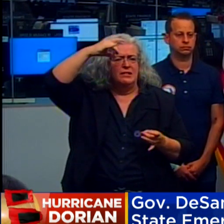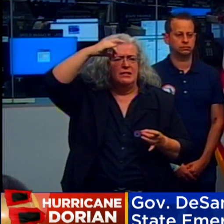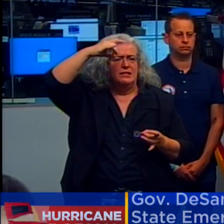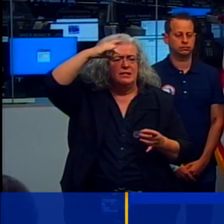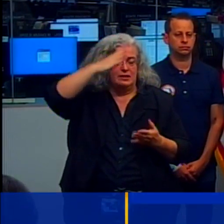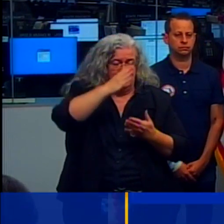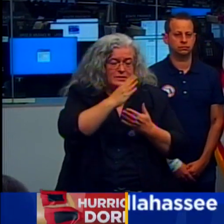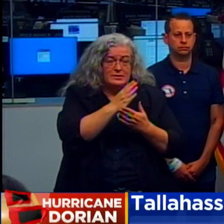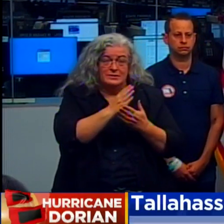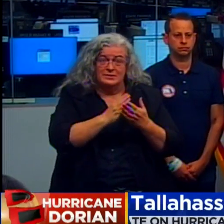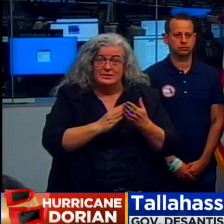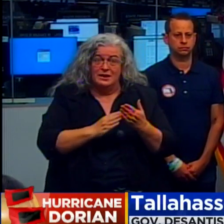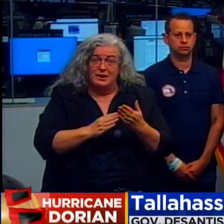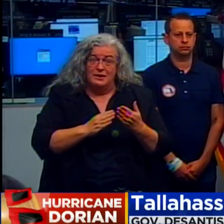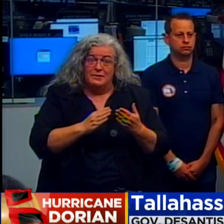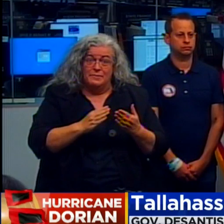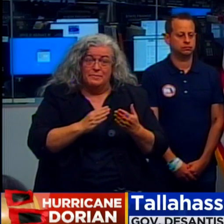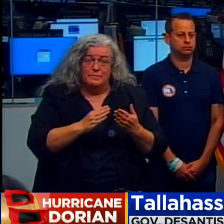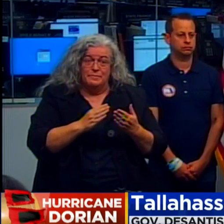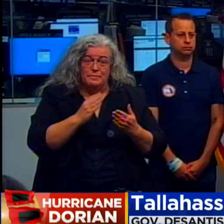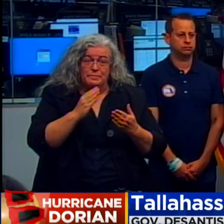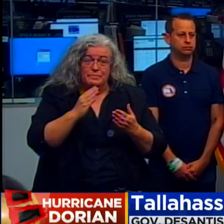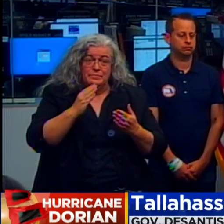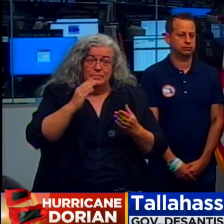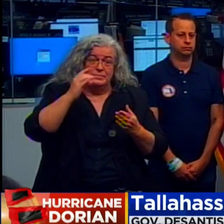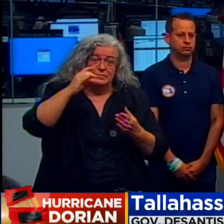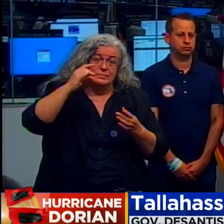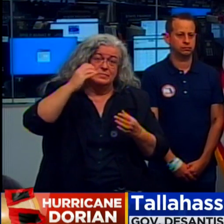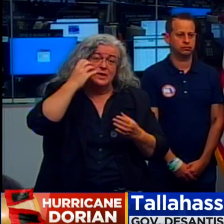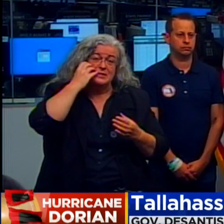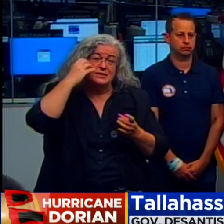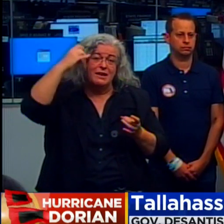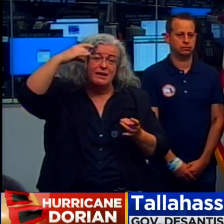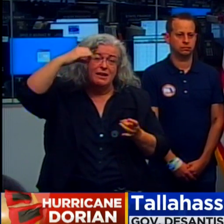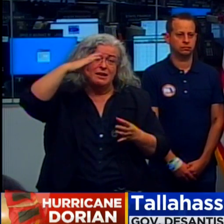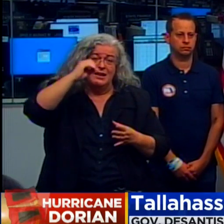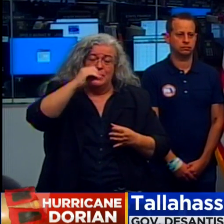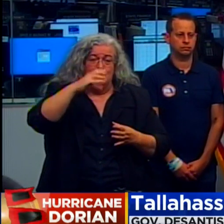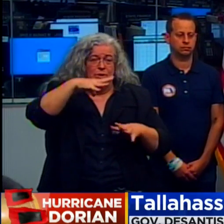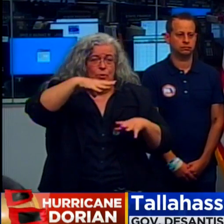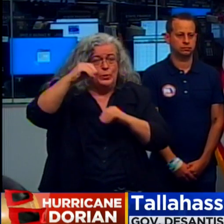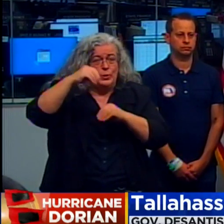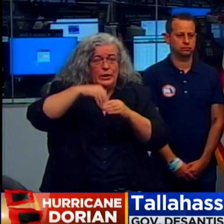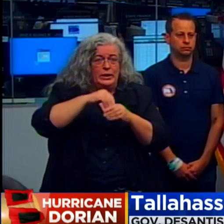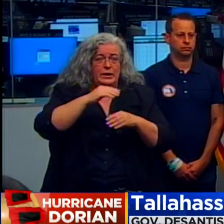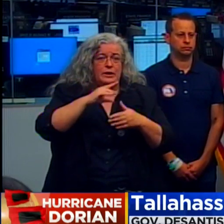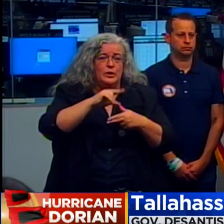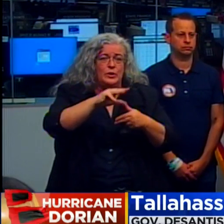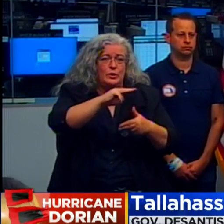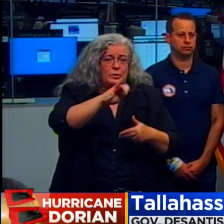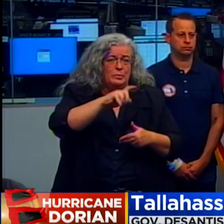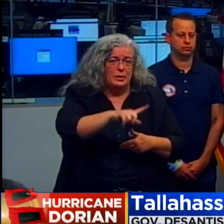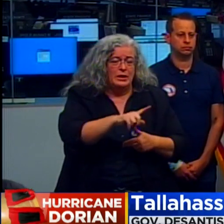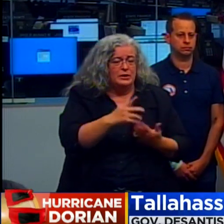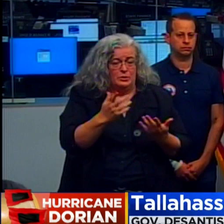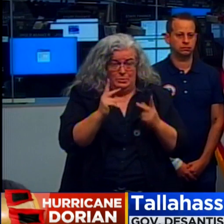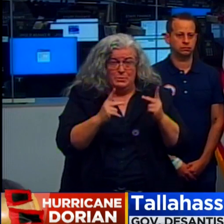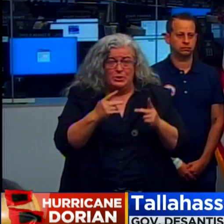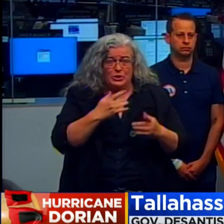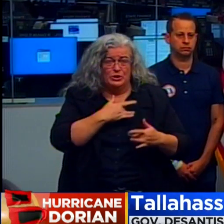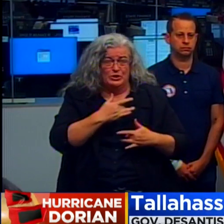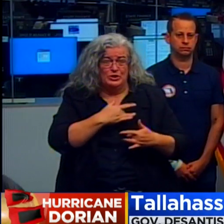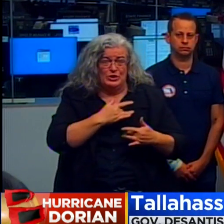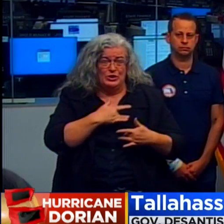providers, after Hurricane Michael. And that's what everyone's on and going to want to know about how they're out. Sure. Well,